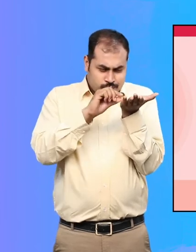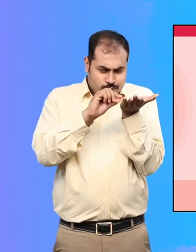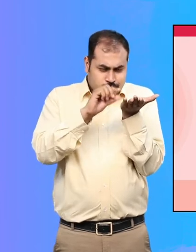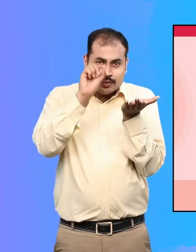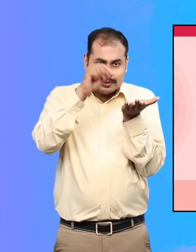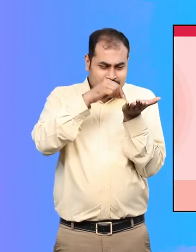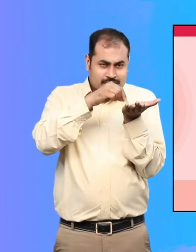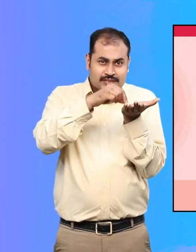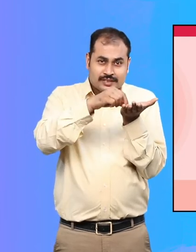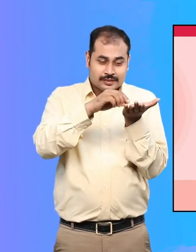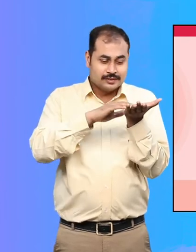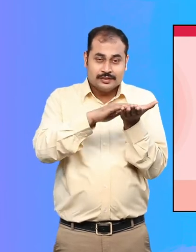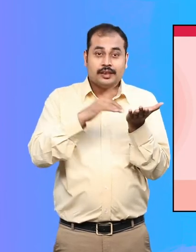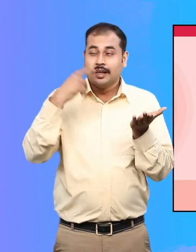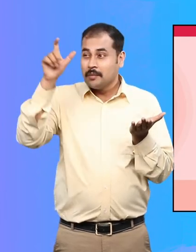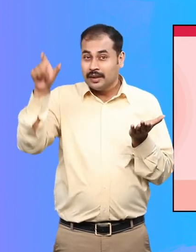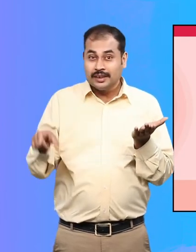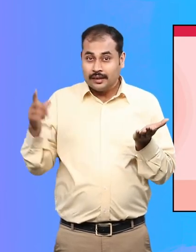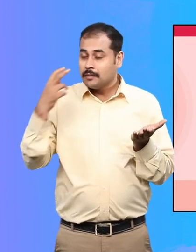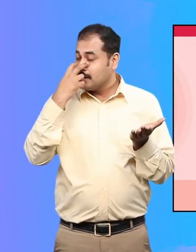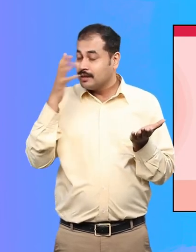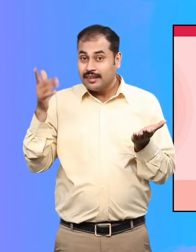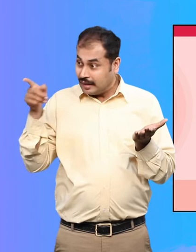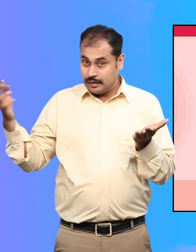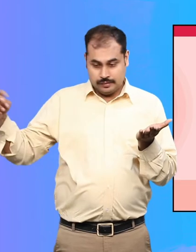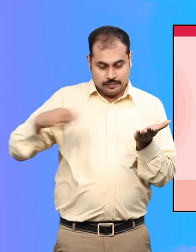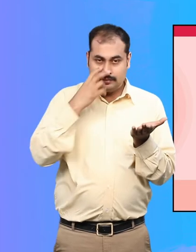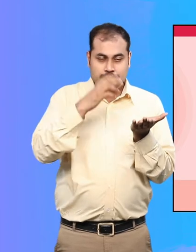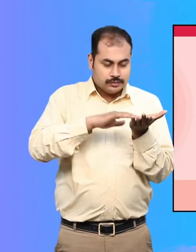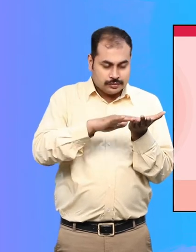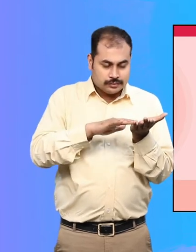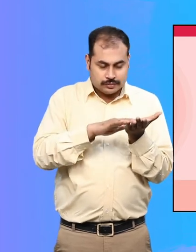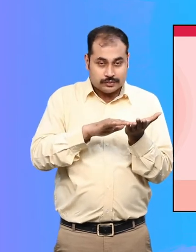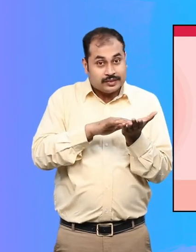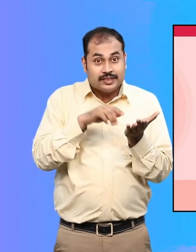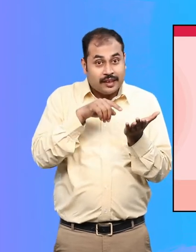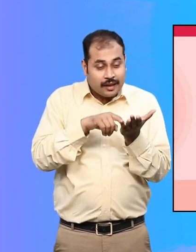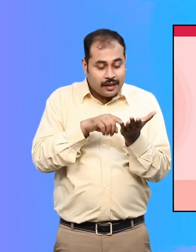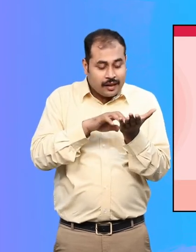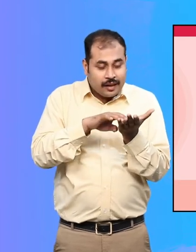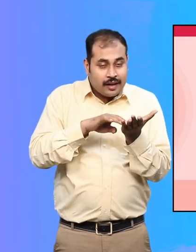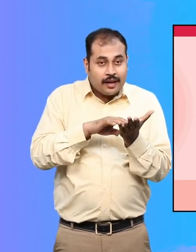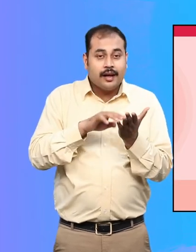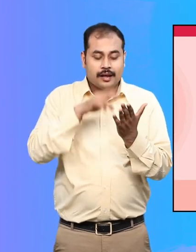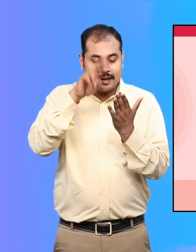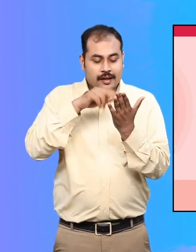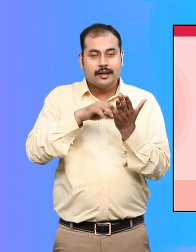people who cannot see can feel the bumpy patterns using their fingers and easily read the